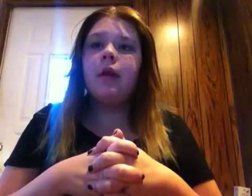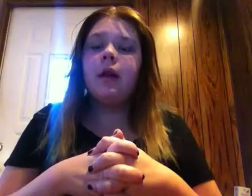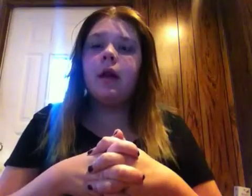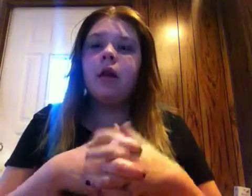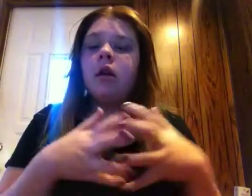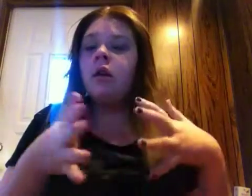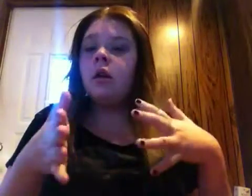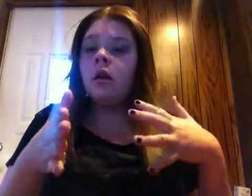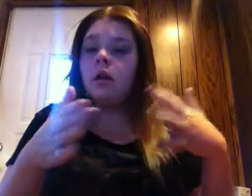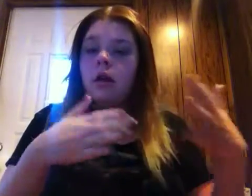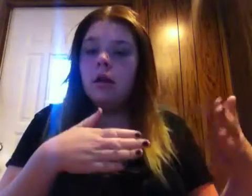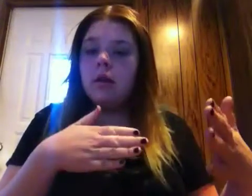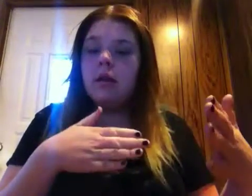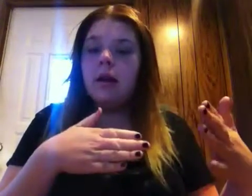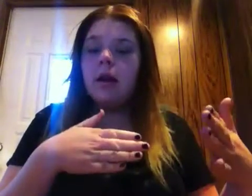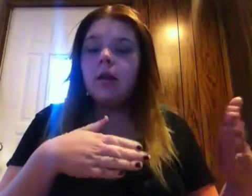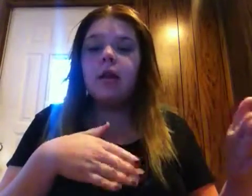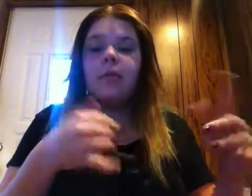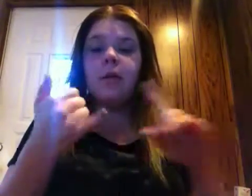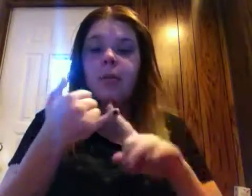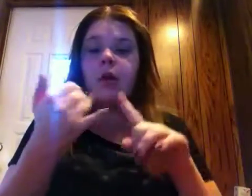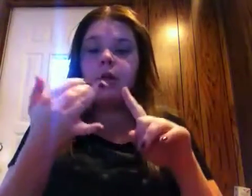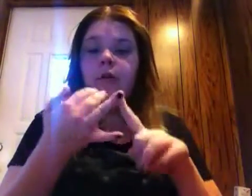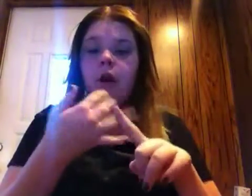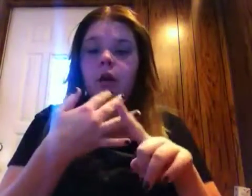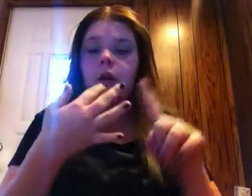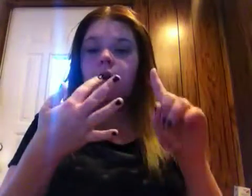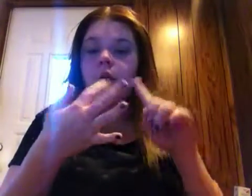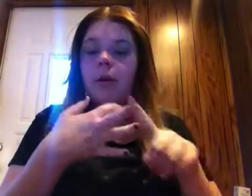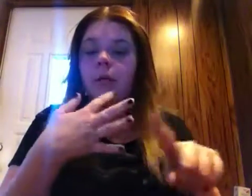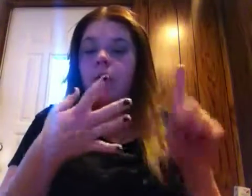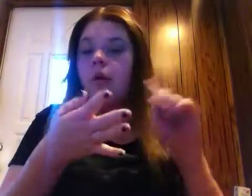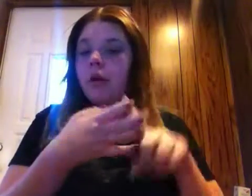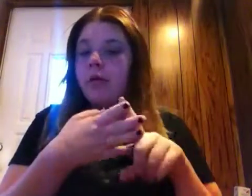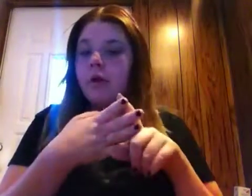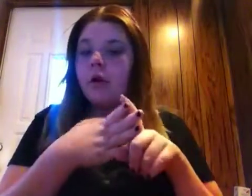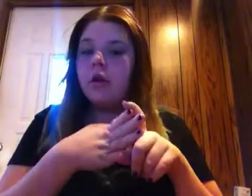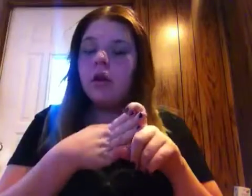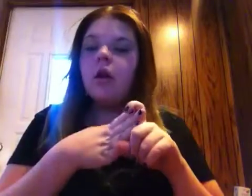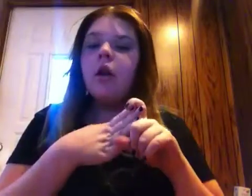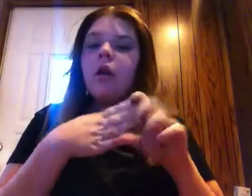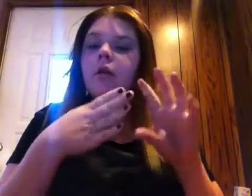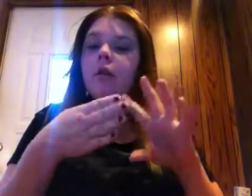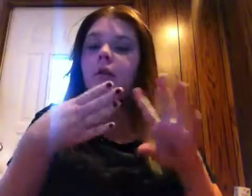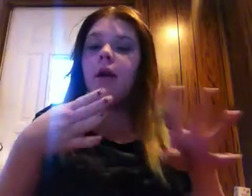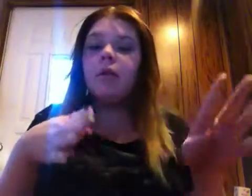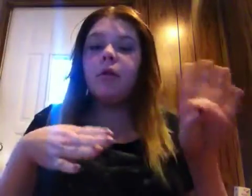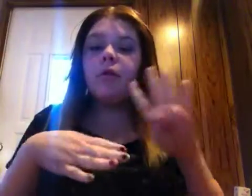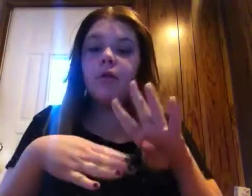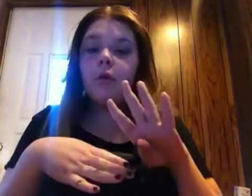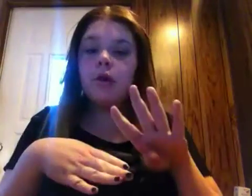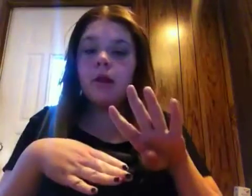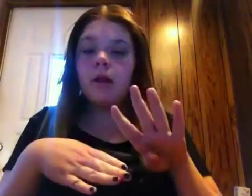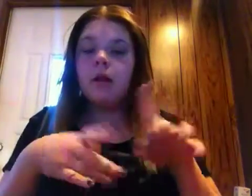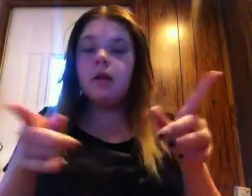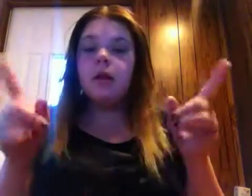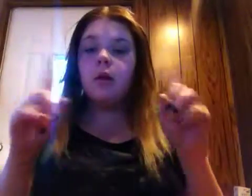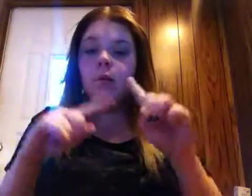like, today it's going to be mother, father, grandmother, grandfather. The reason why I'm doing four signs in